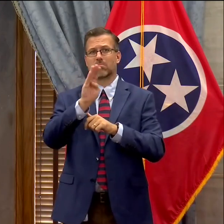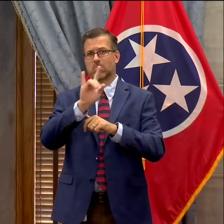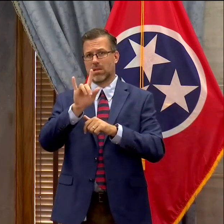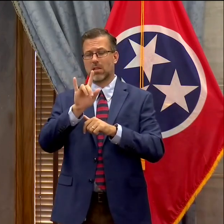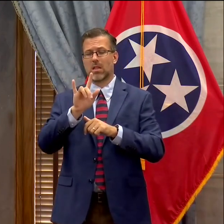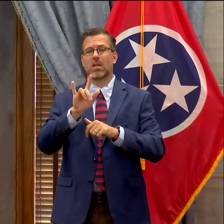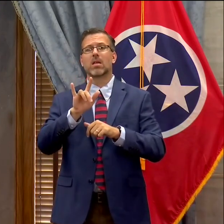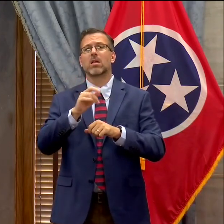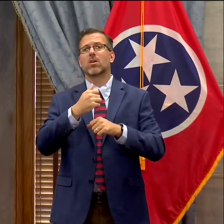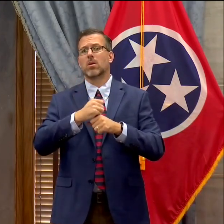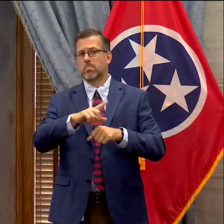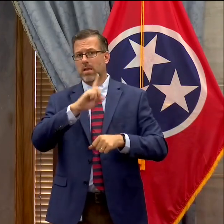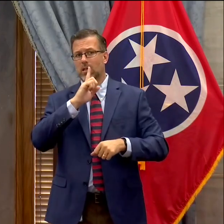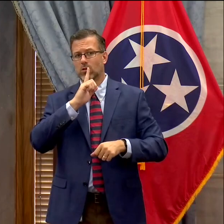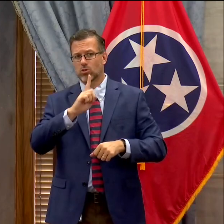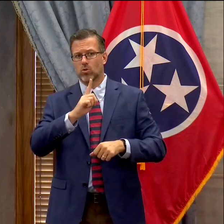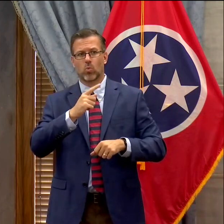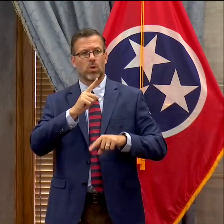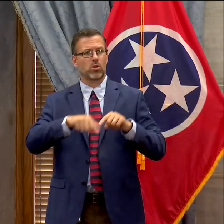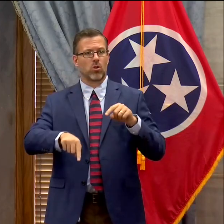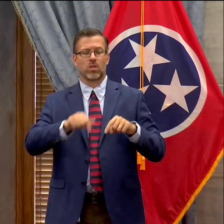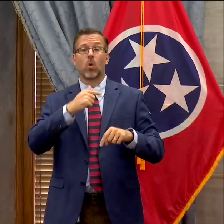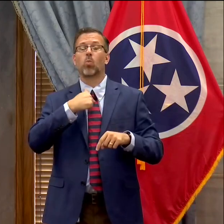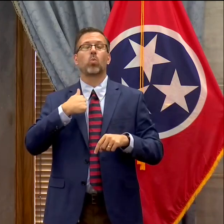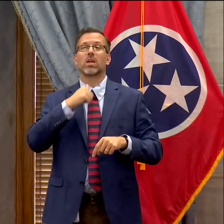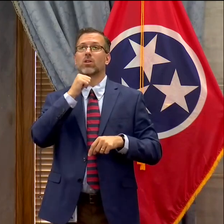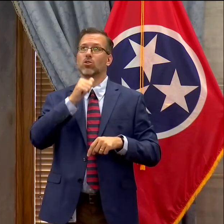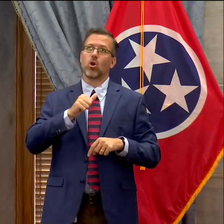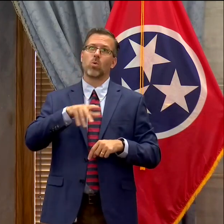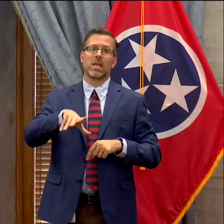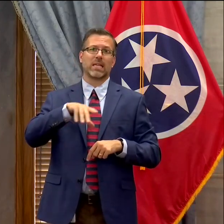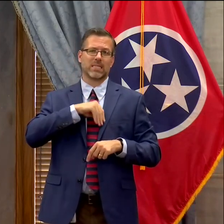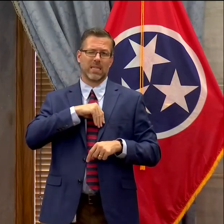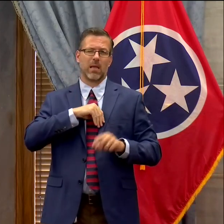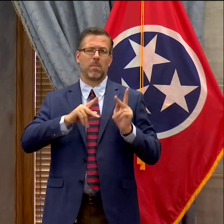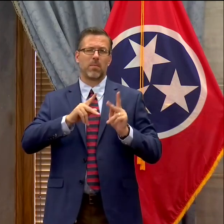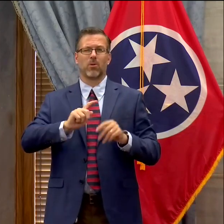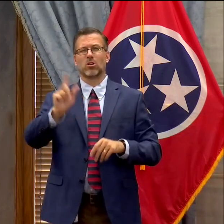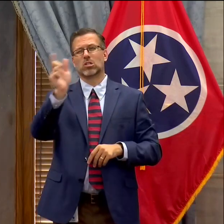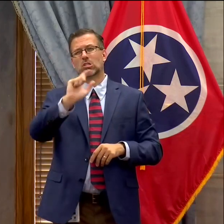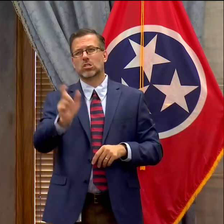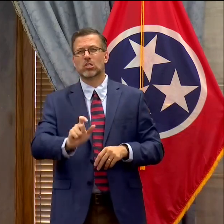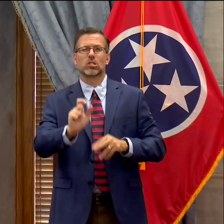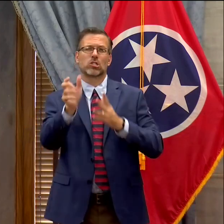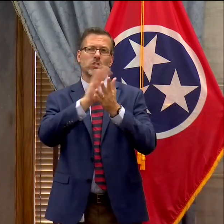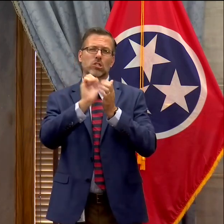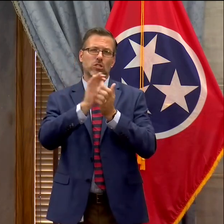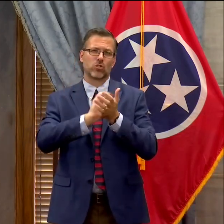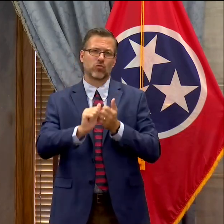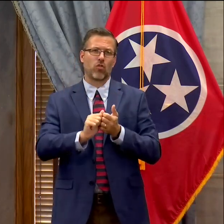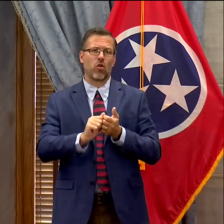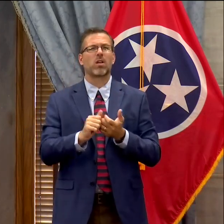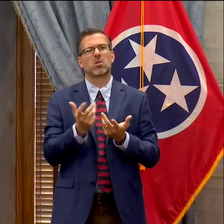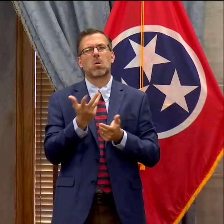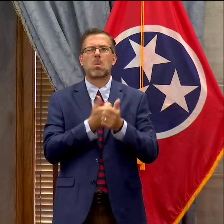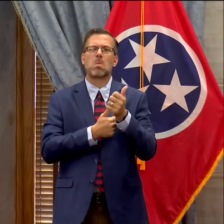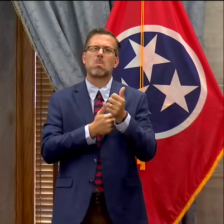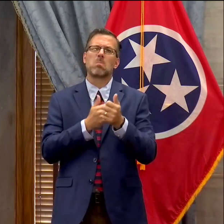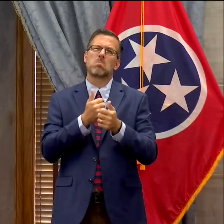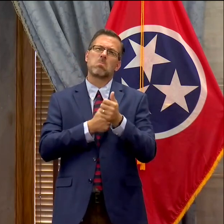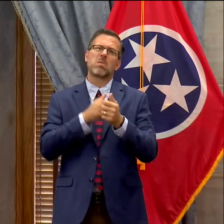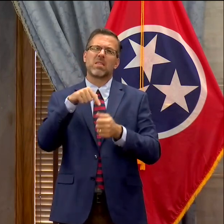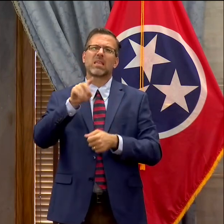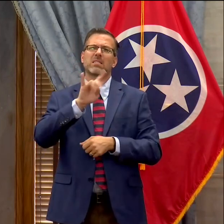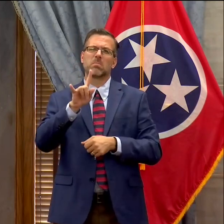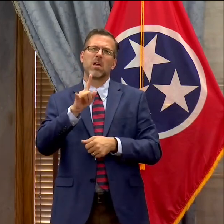ensures lawlessness doesn't occur in the midst of protest. And so on balance, that's what this accomplishes. It provides clarity, and